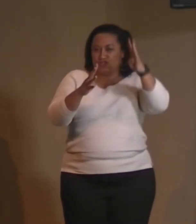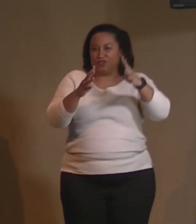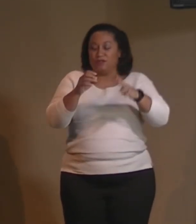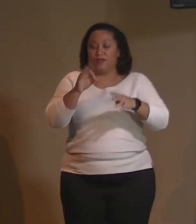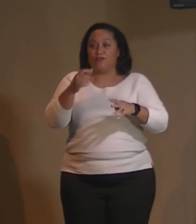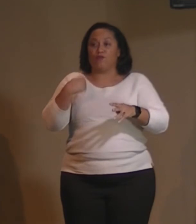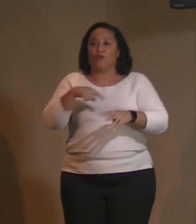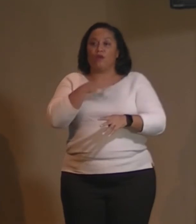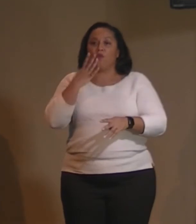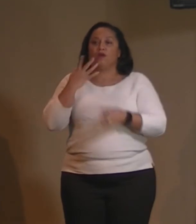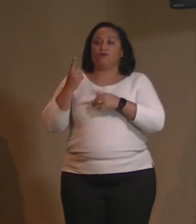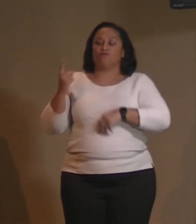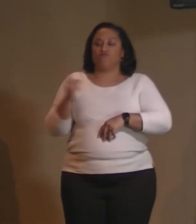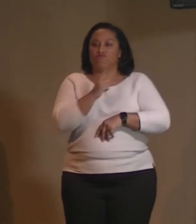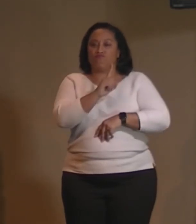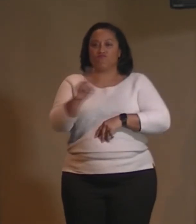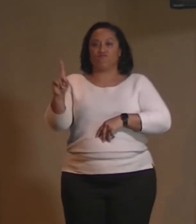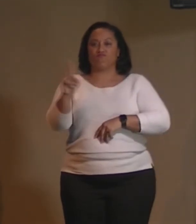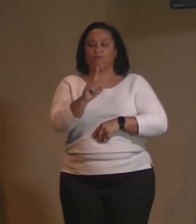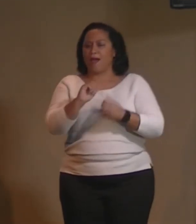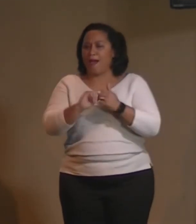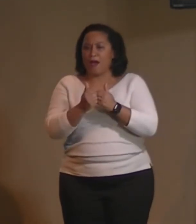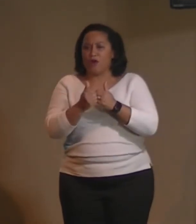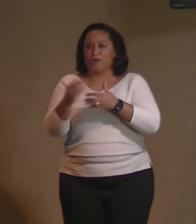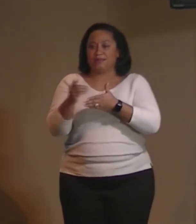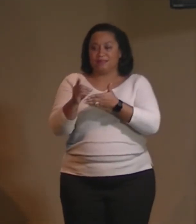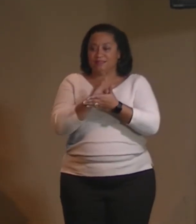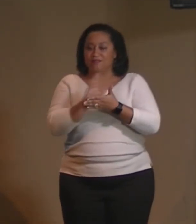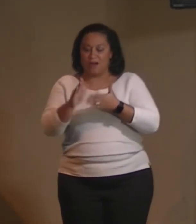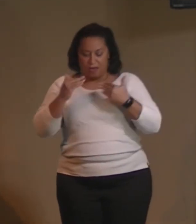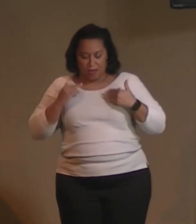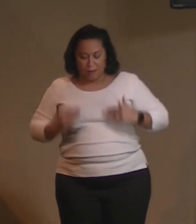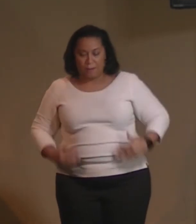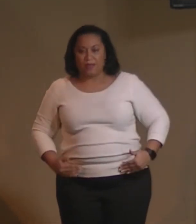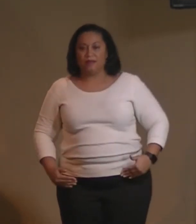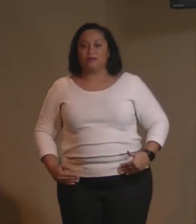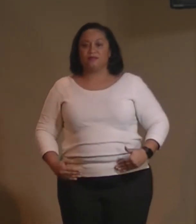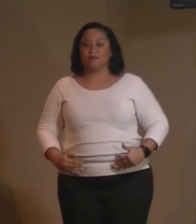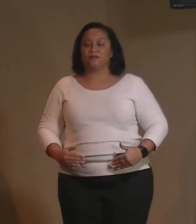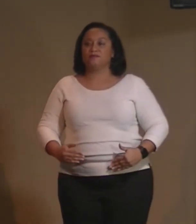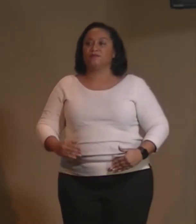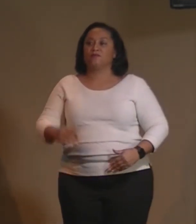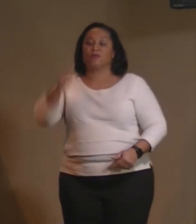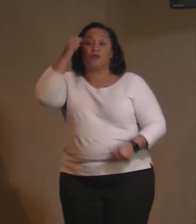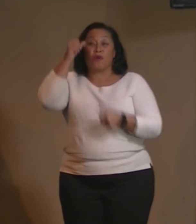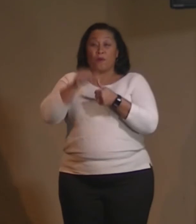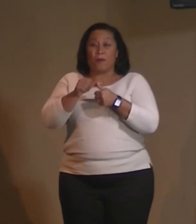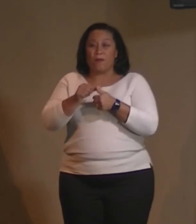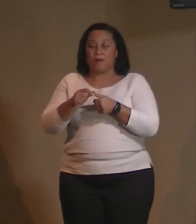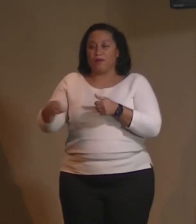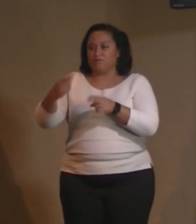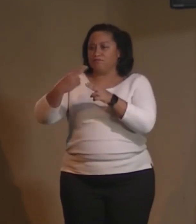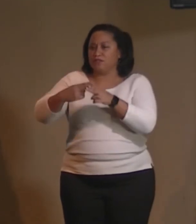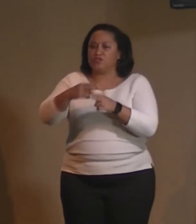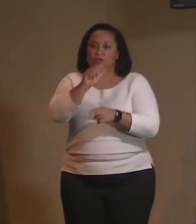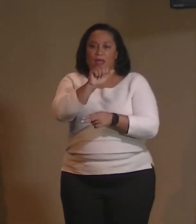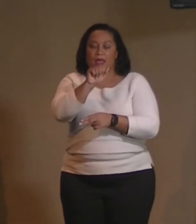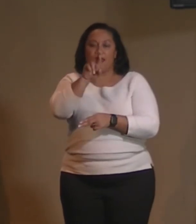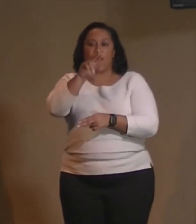beings. So remember I mentioned the AARP magazine? One of the other things it mentioned in the